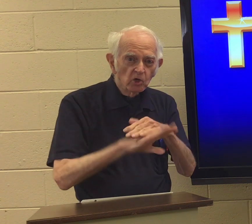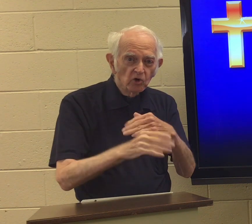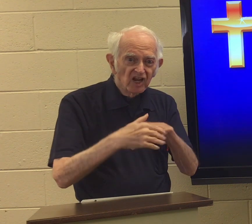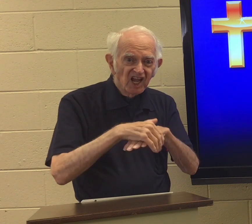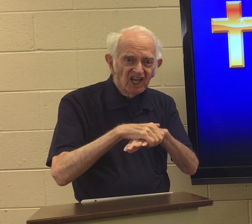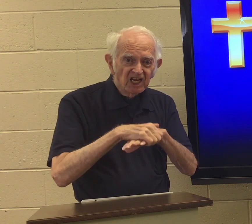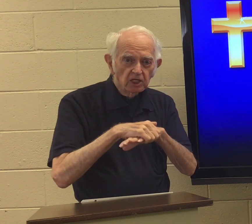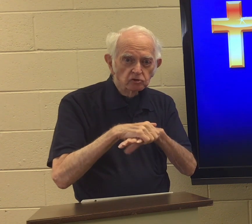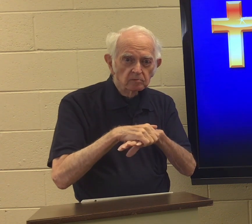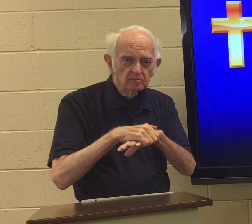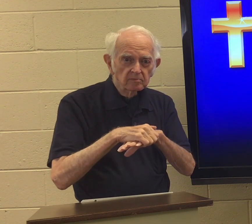into English.